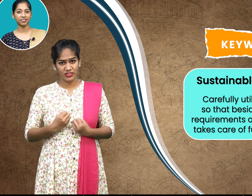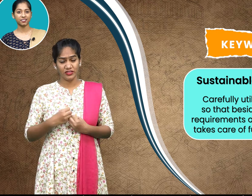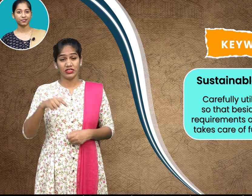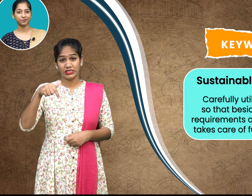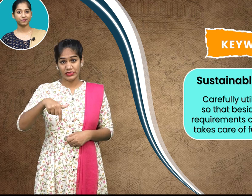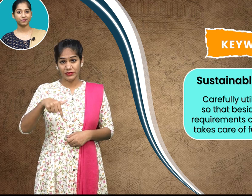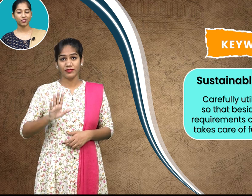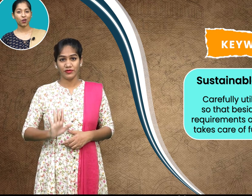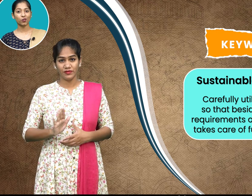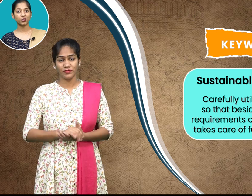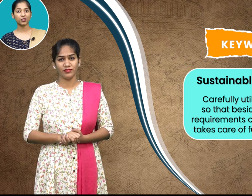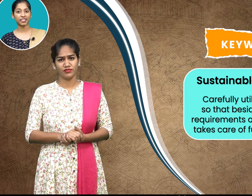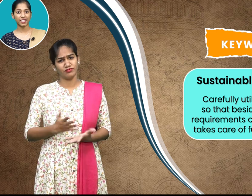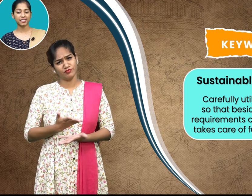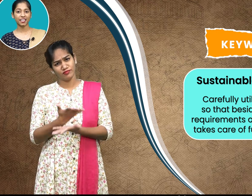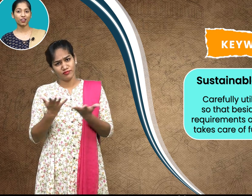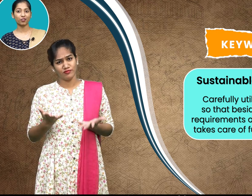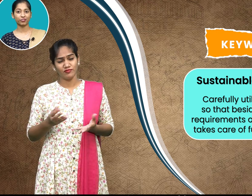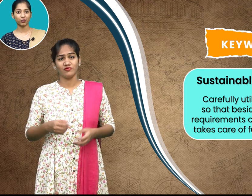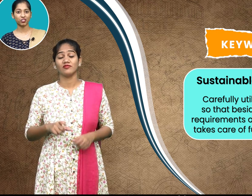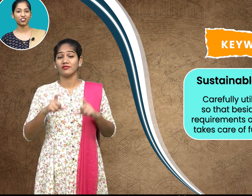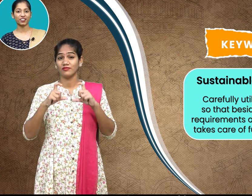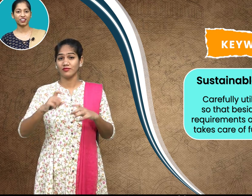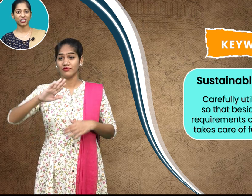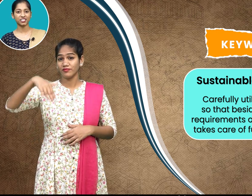also takes care of future generations